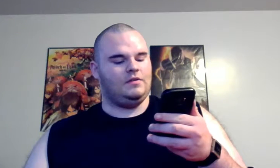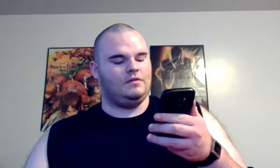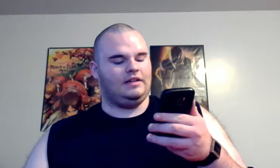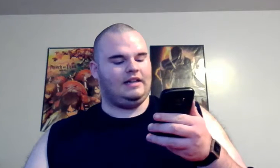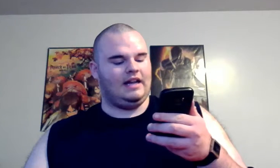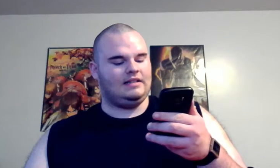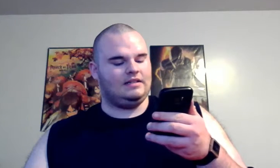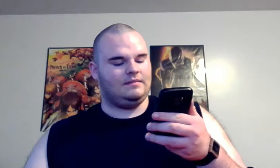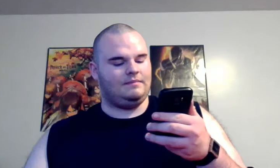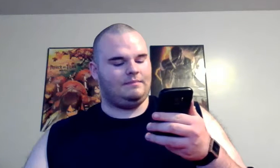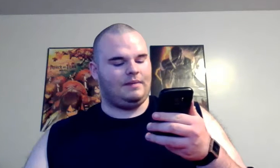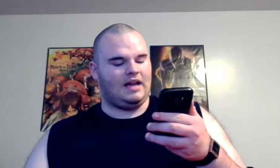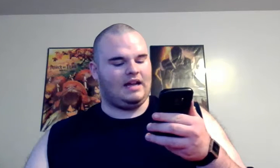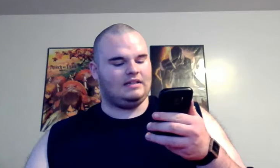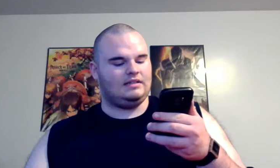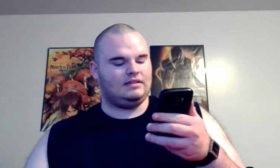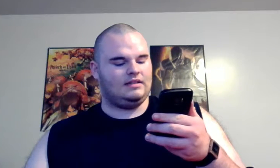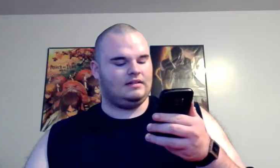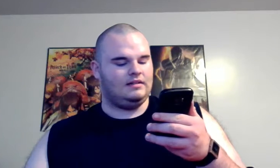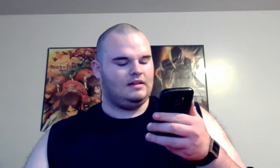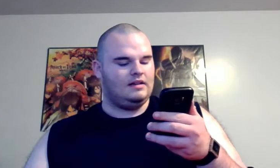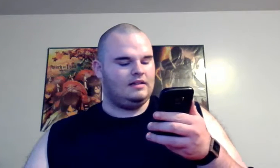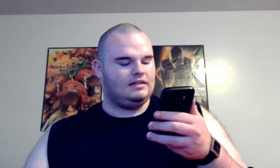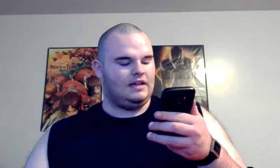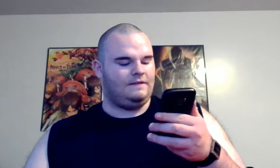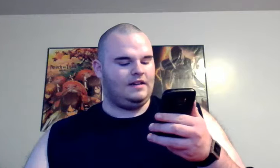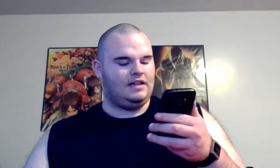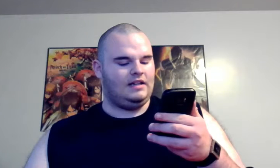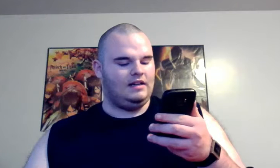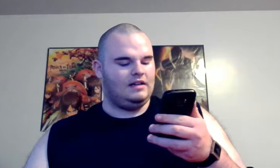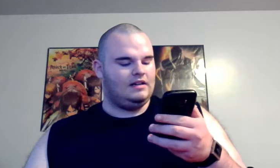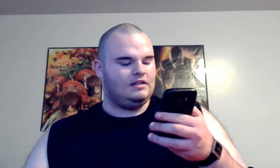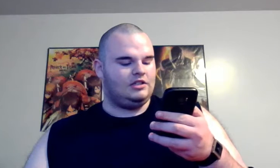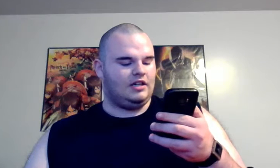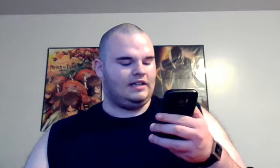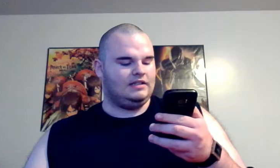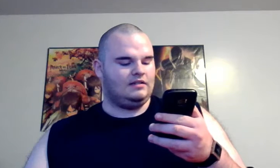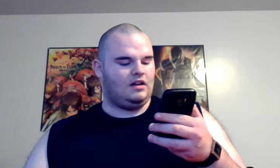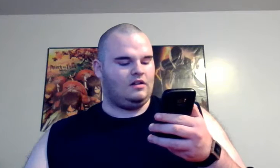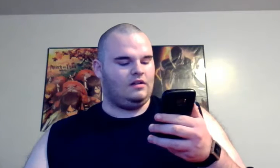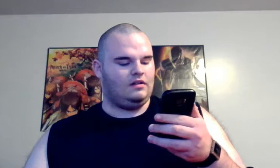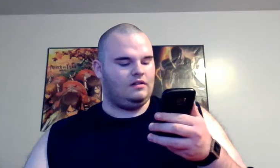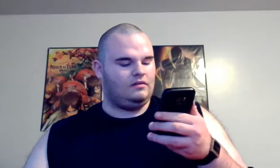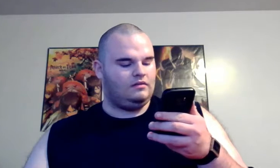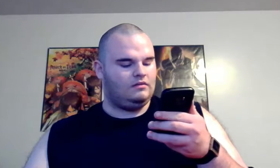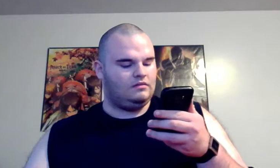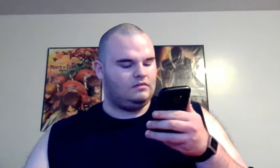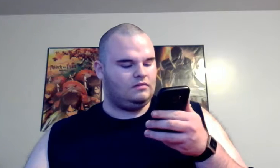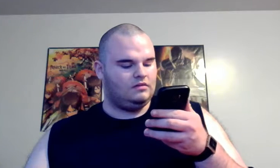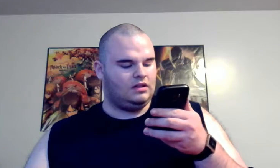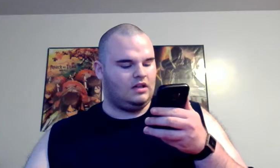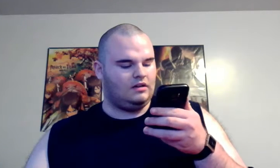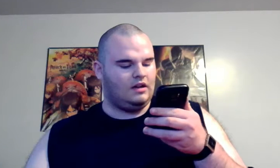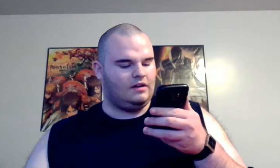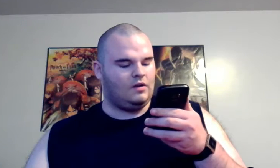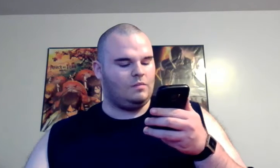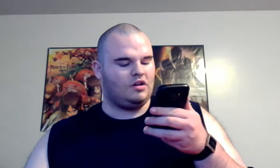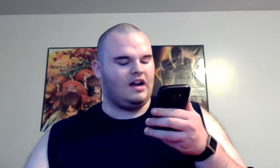get past Tiffany Chucky's long long ago bride